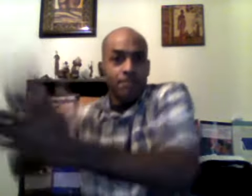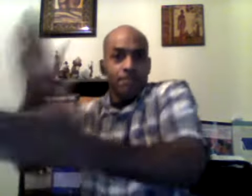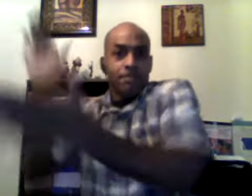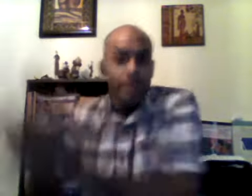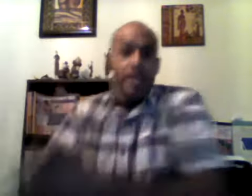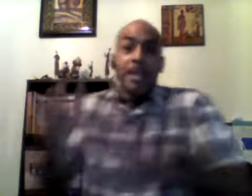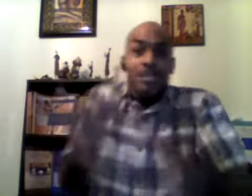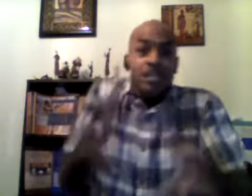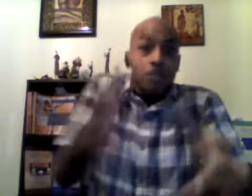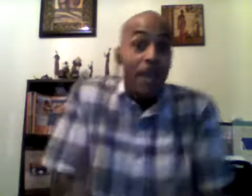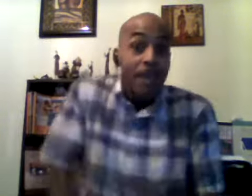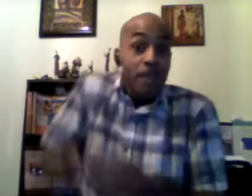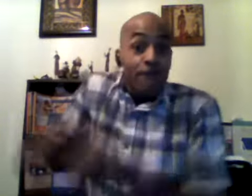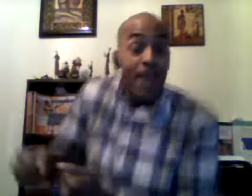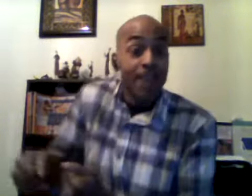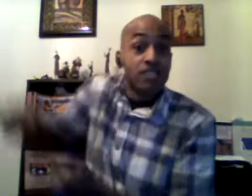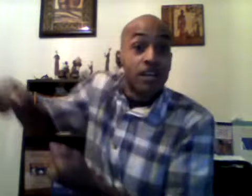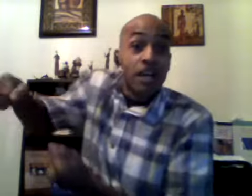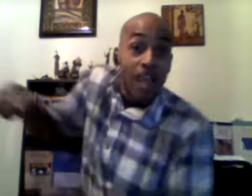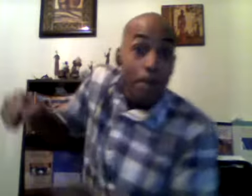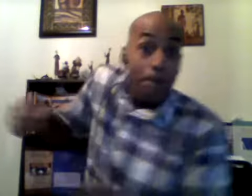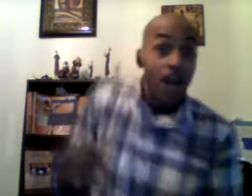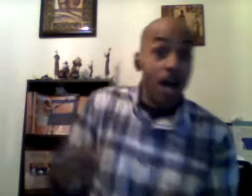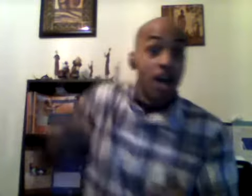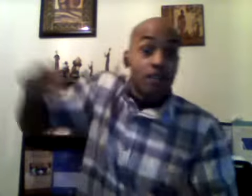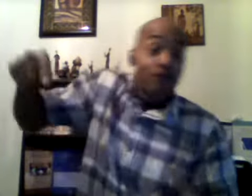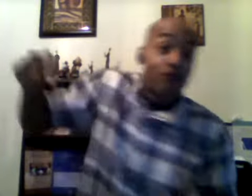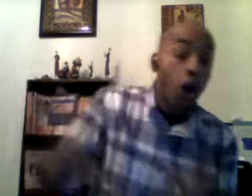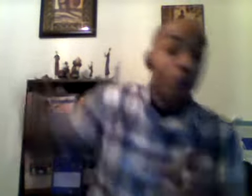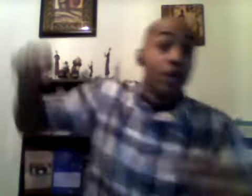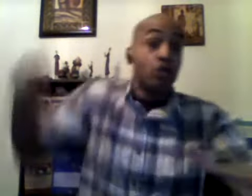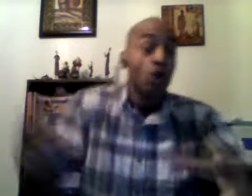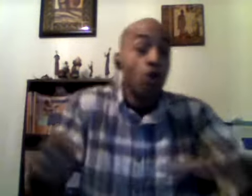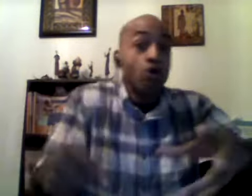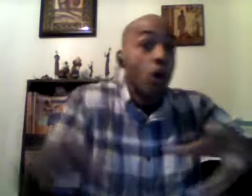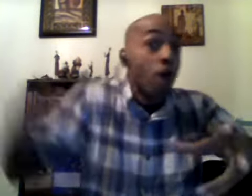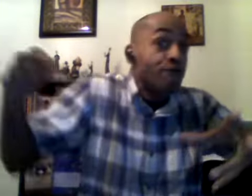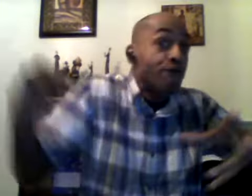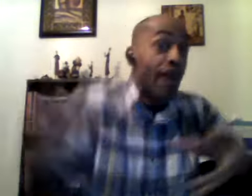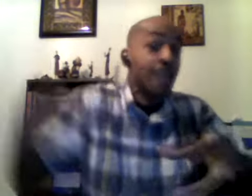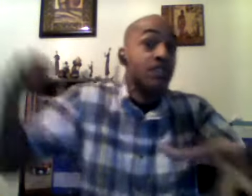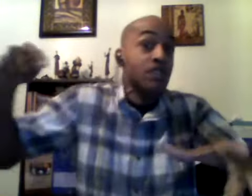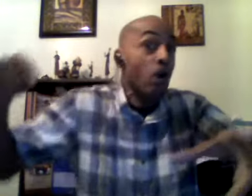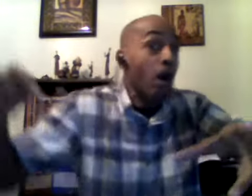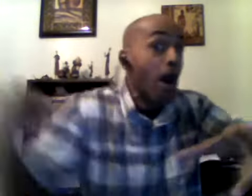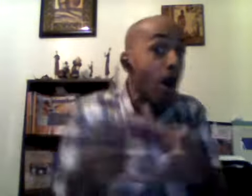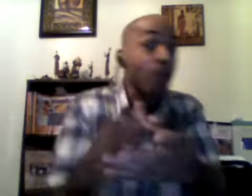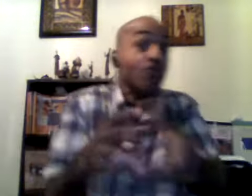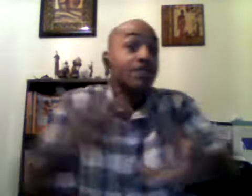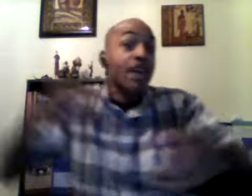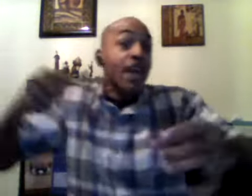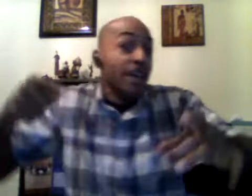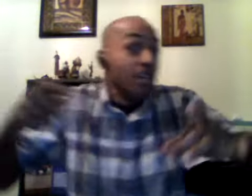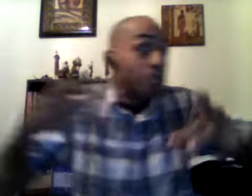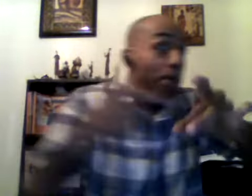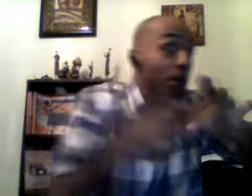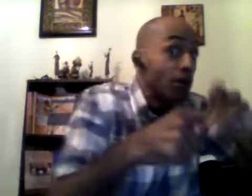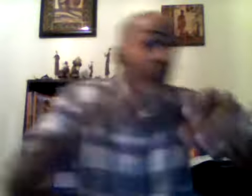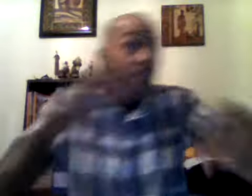and as it's beating faster and that blood is flowing through your veins and your arteries and it's pushing